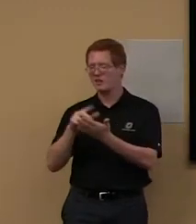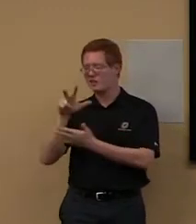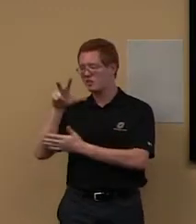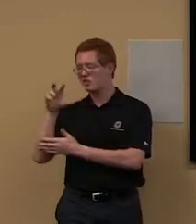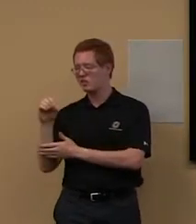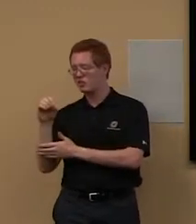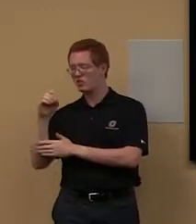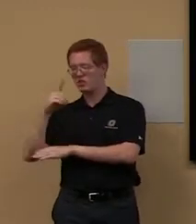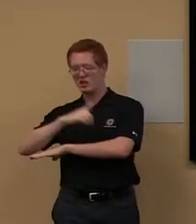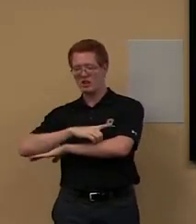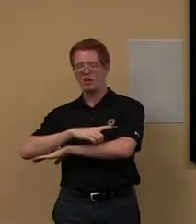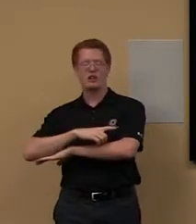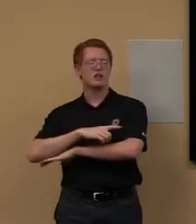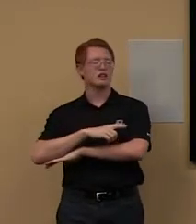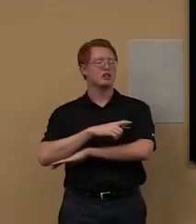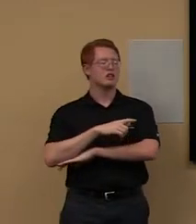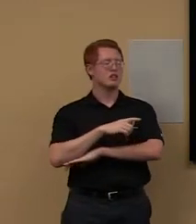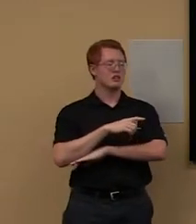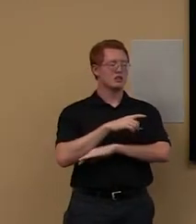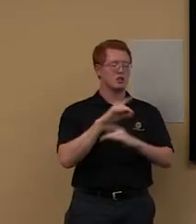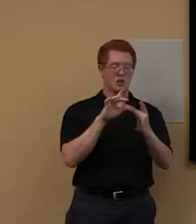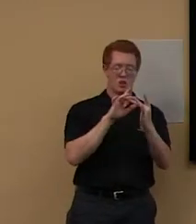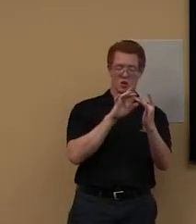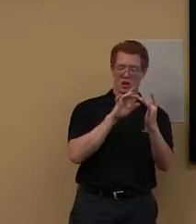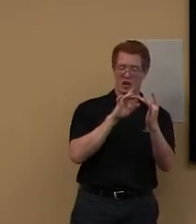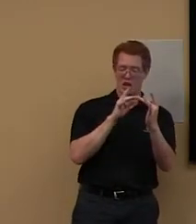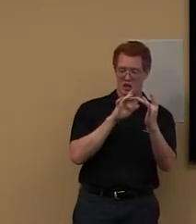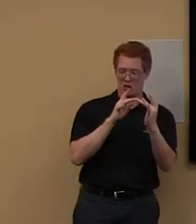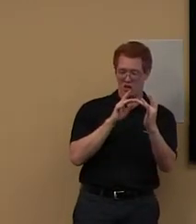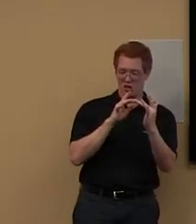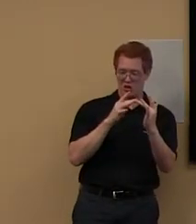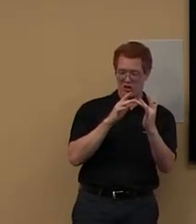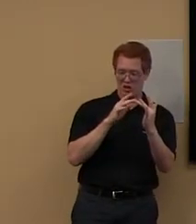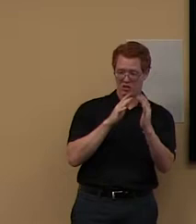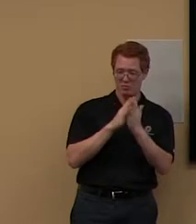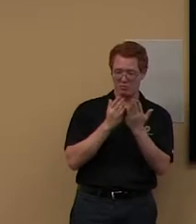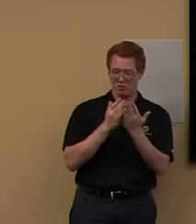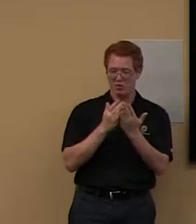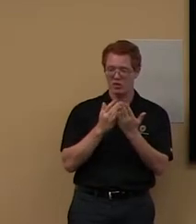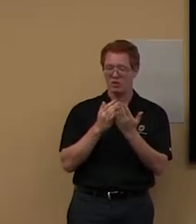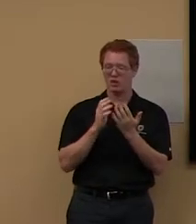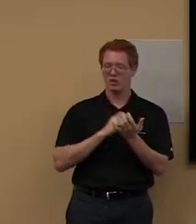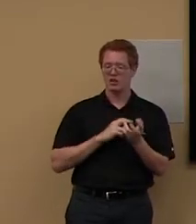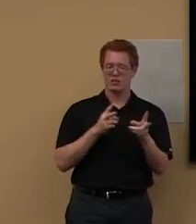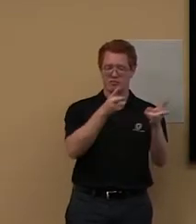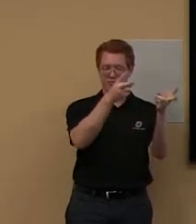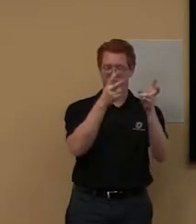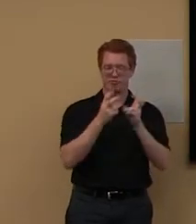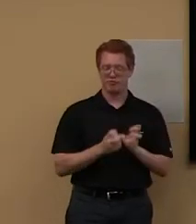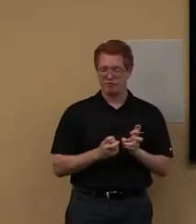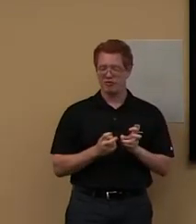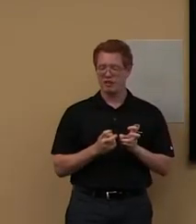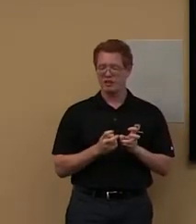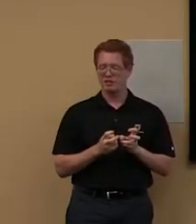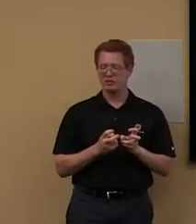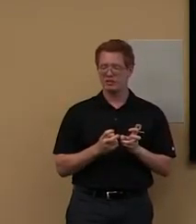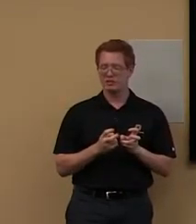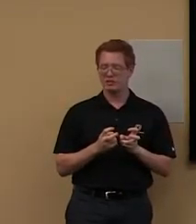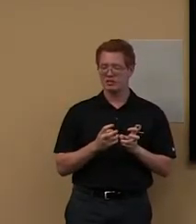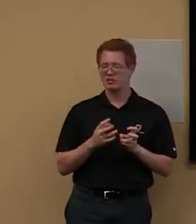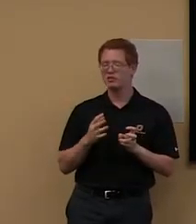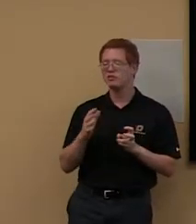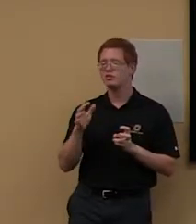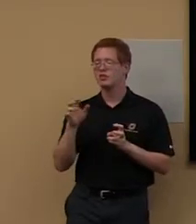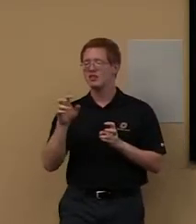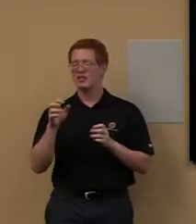kind of be checked out to you. You do have to download a viewer for many of them. Uh, but then when it's due, it will just kind of take it back.